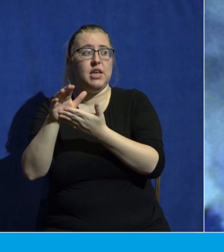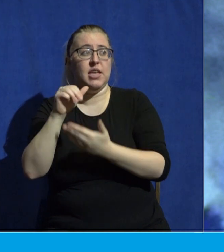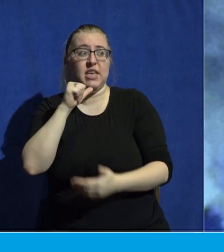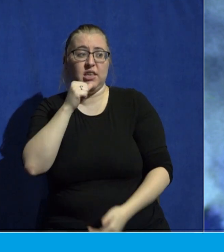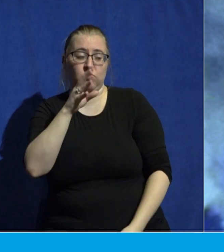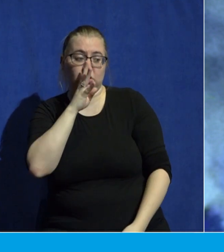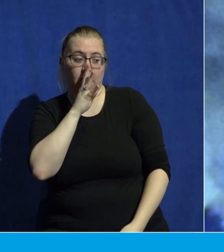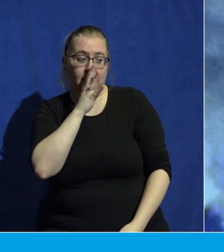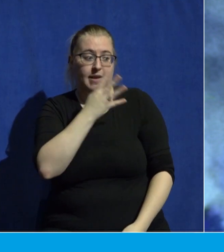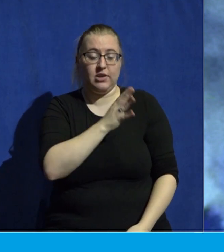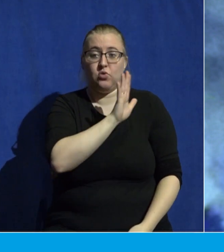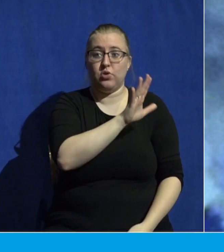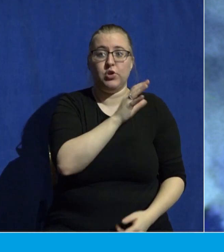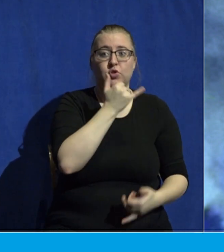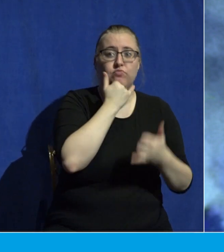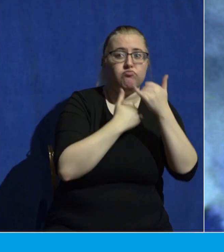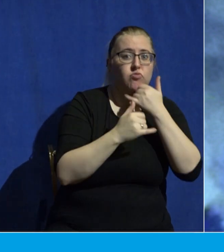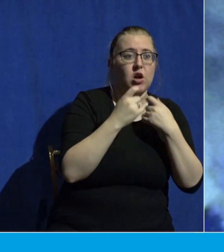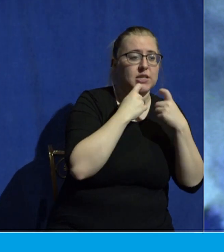wrongs under the rug and look the other way.